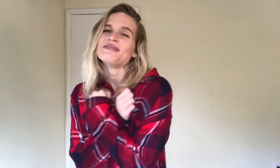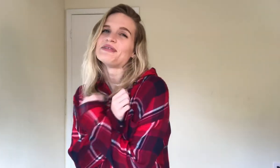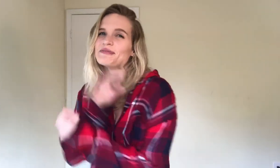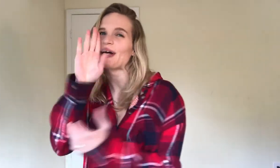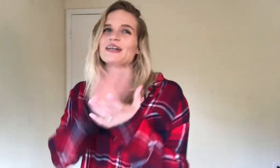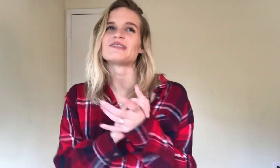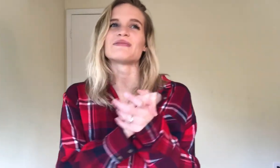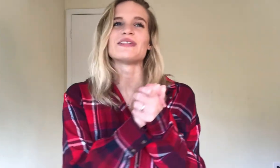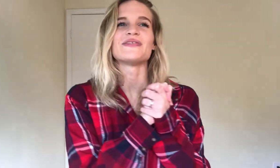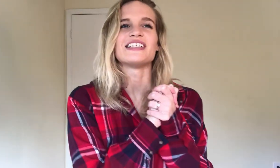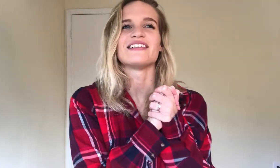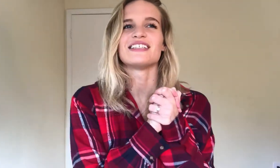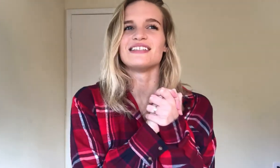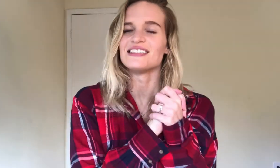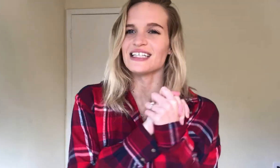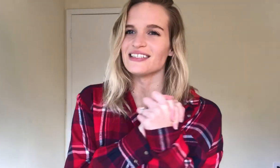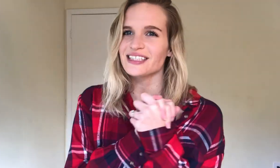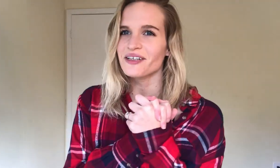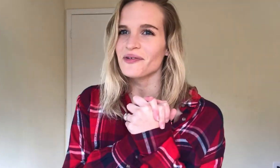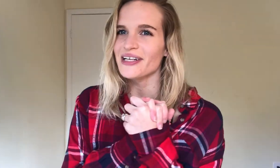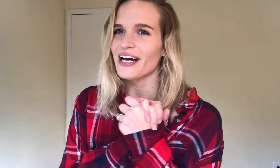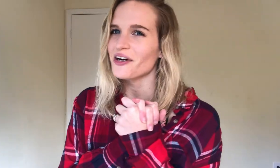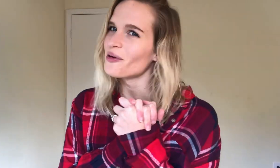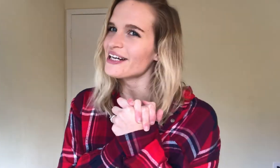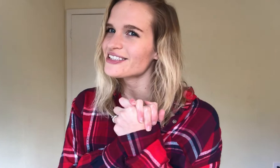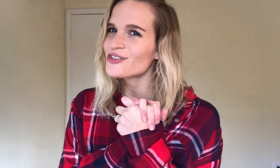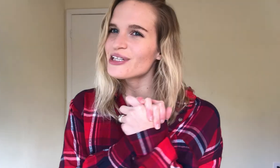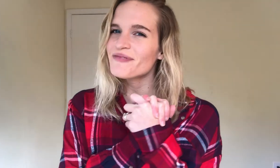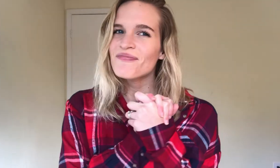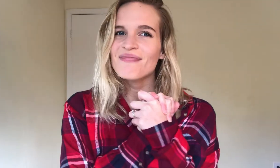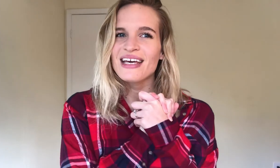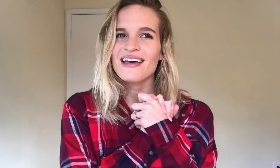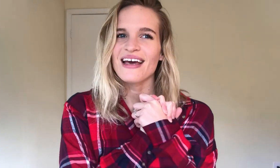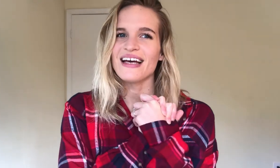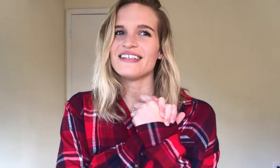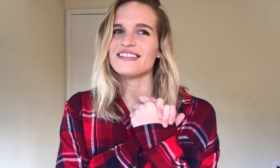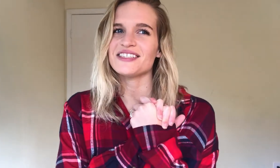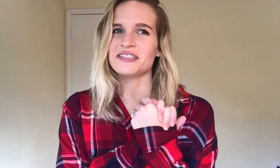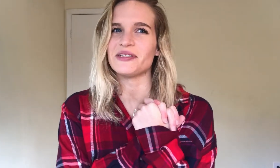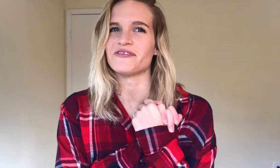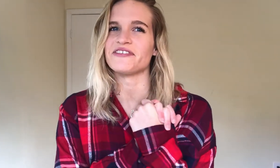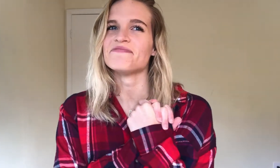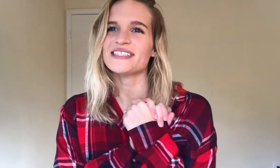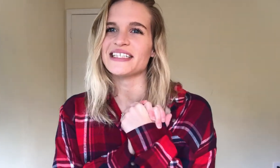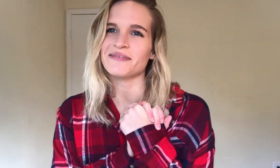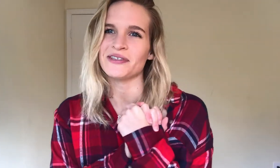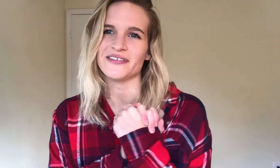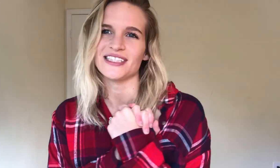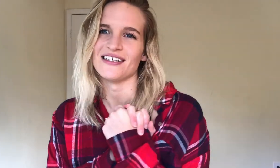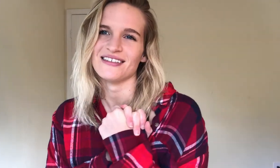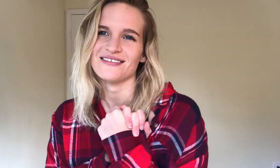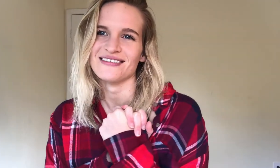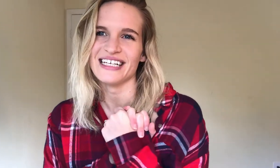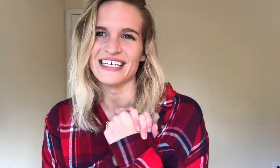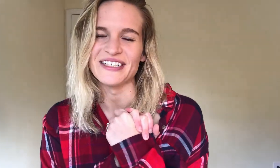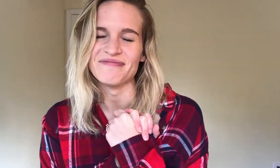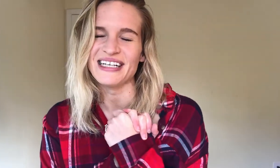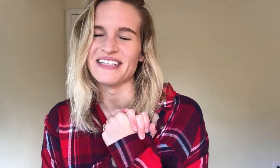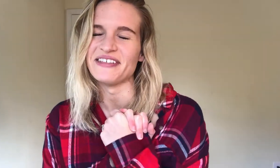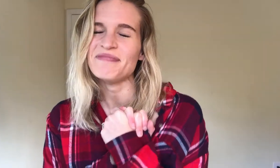Me and my husband, we did the sand ceremony at our wedding to it, and it was just beautiful. It's like the perfect song. I don't know, I love it.